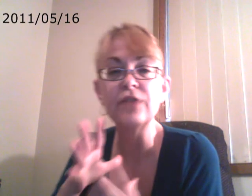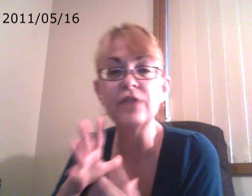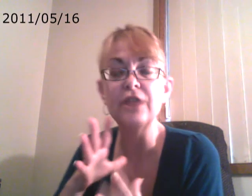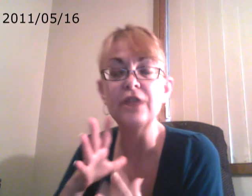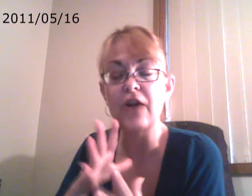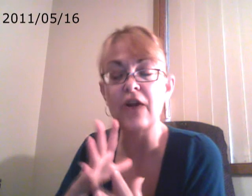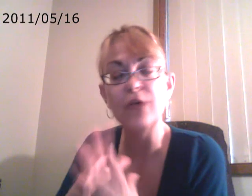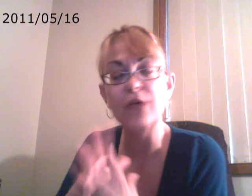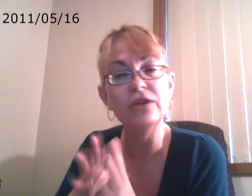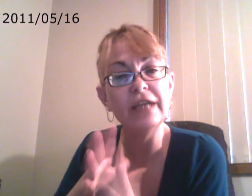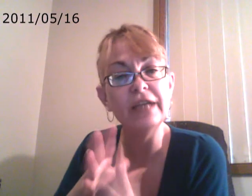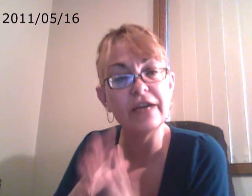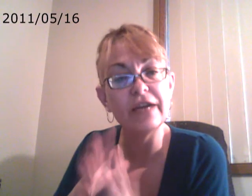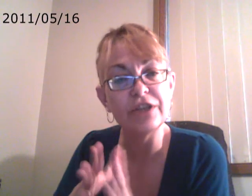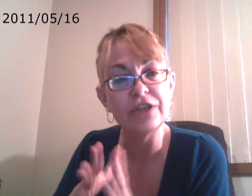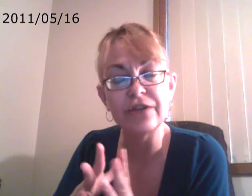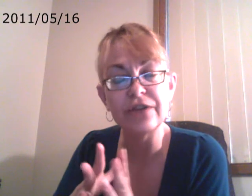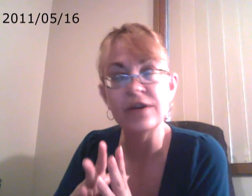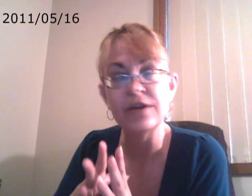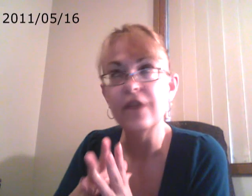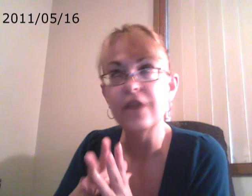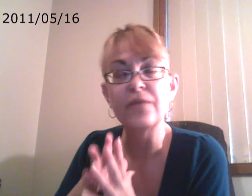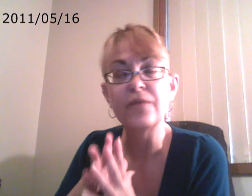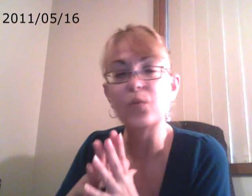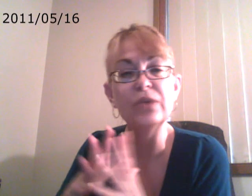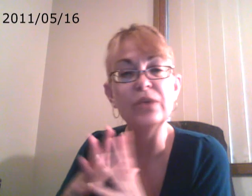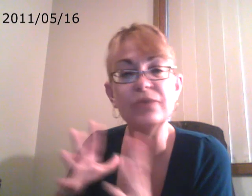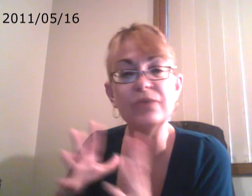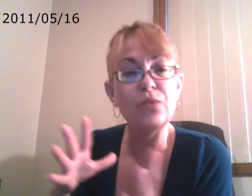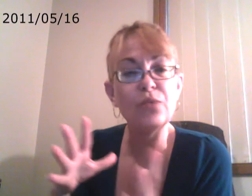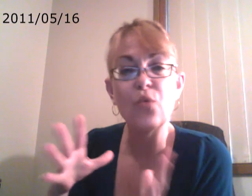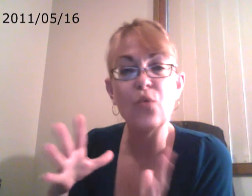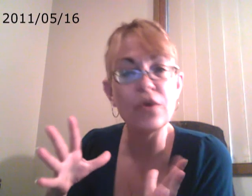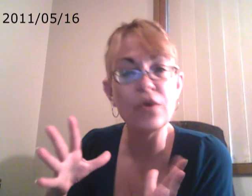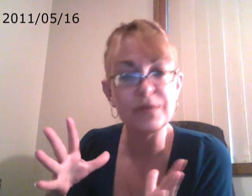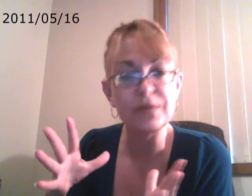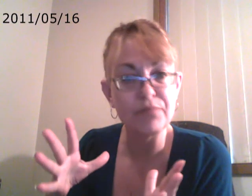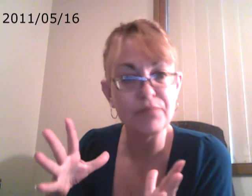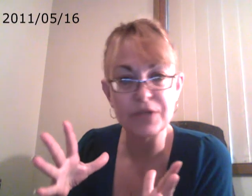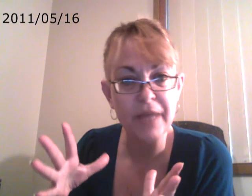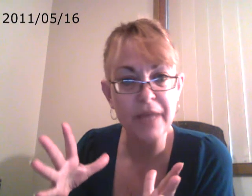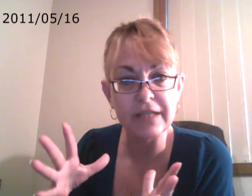only are how we looking at each other from a really, really warped perspective,